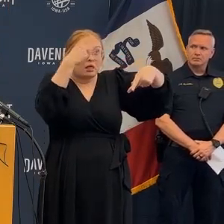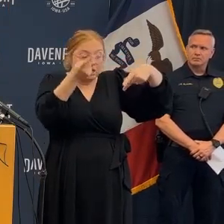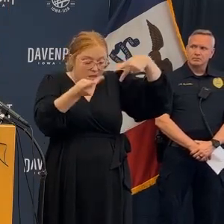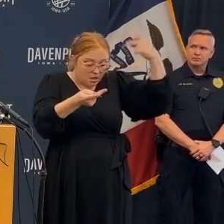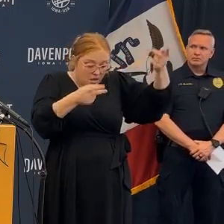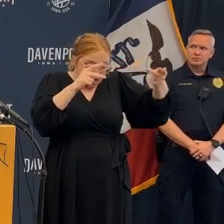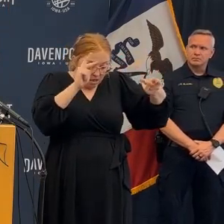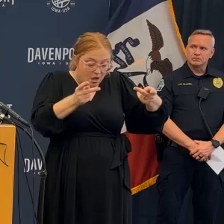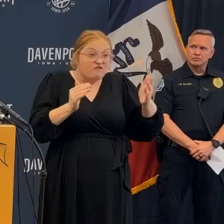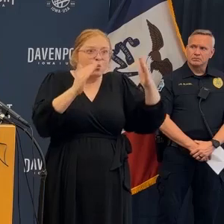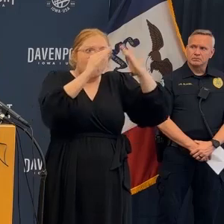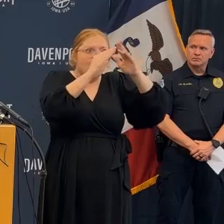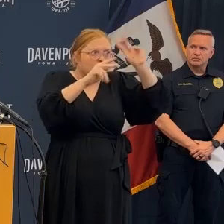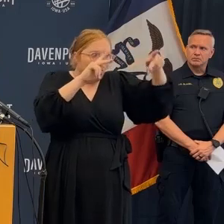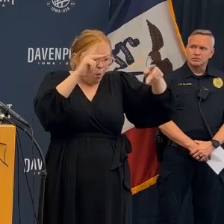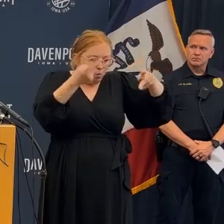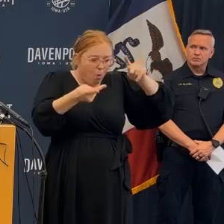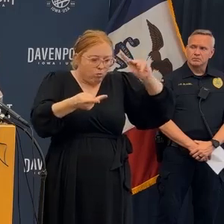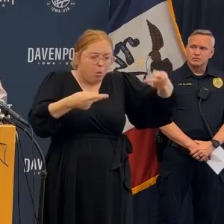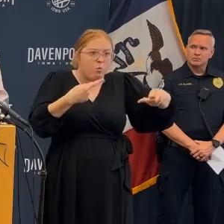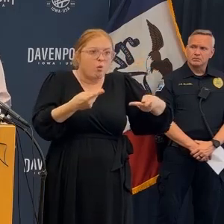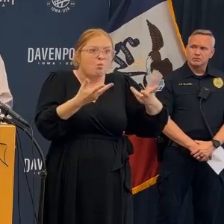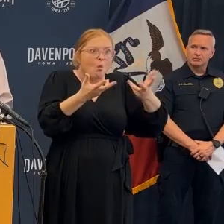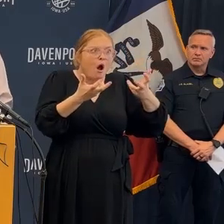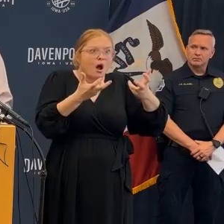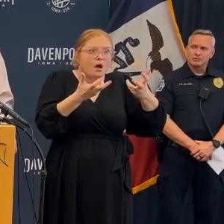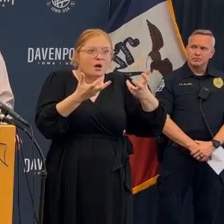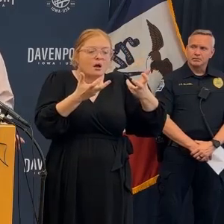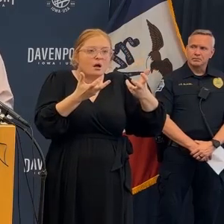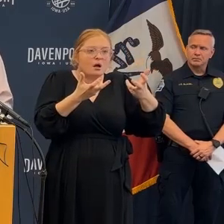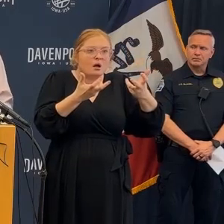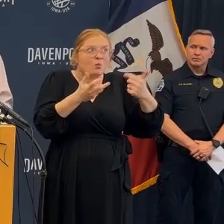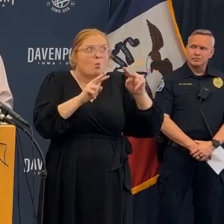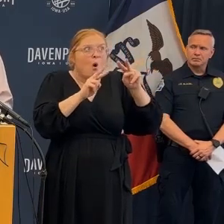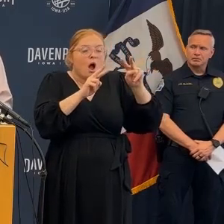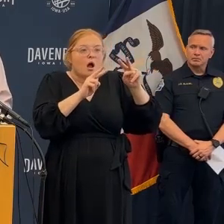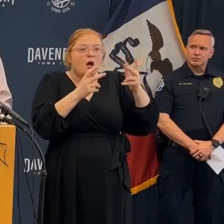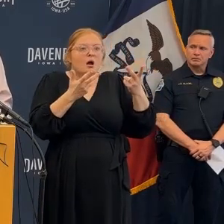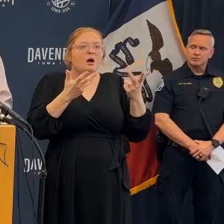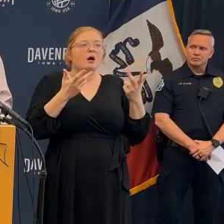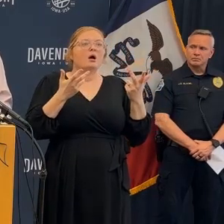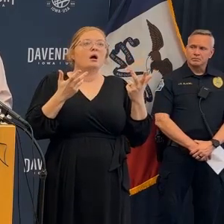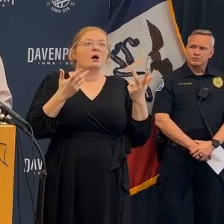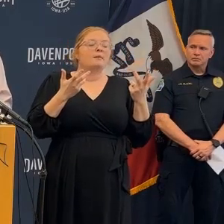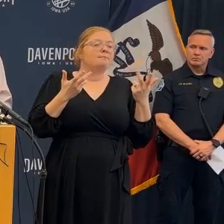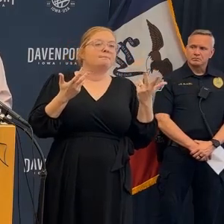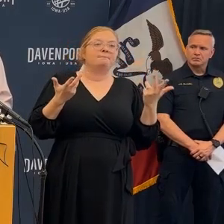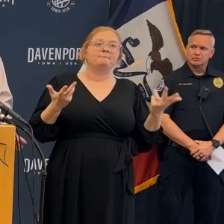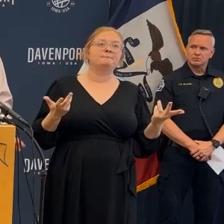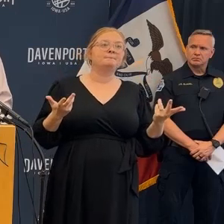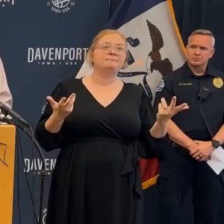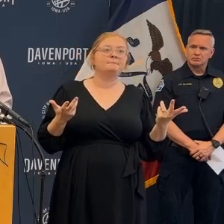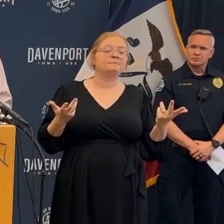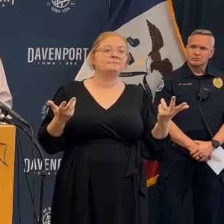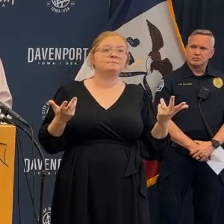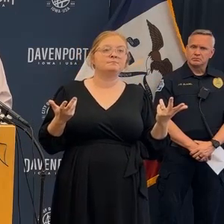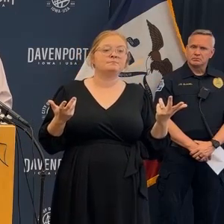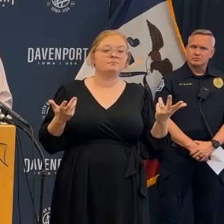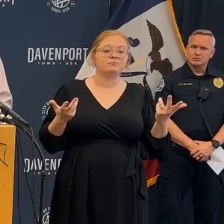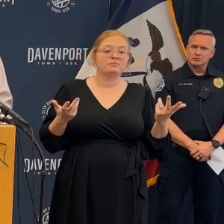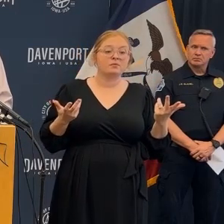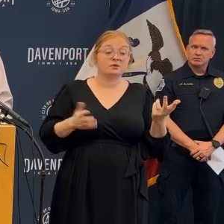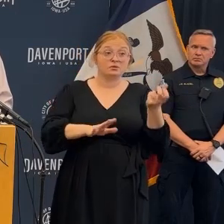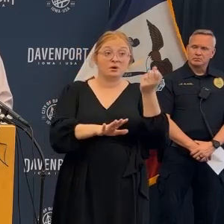that we were just looking out the window seeing additional pieces of the roof tending toward